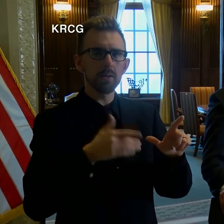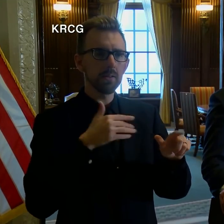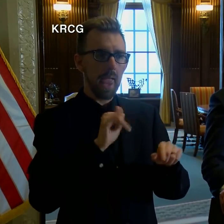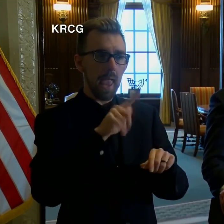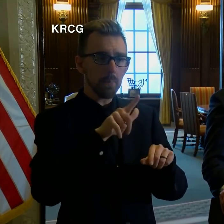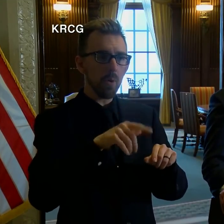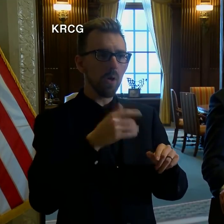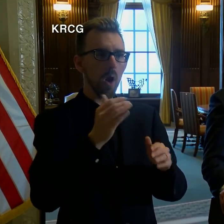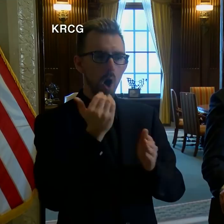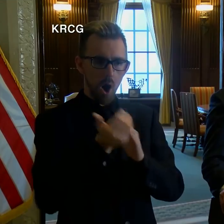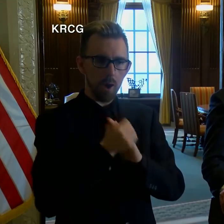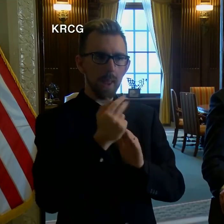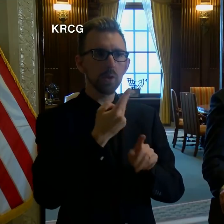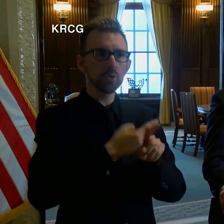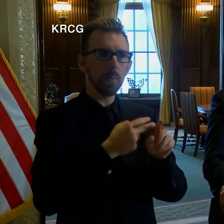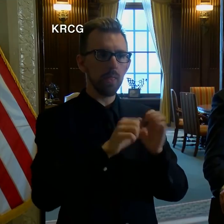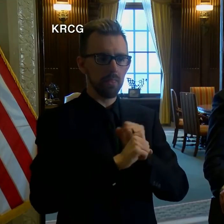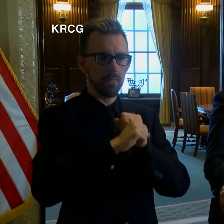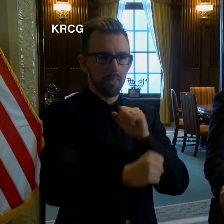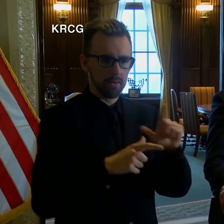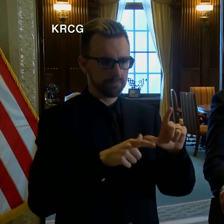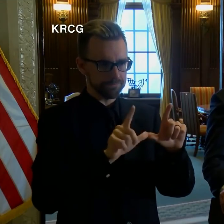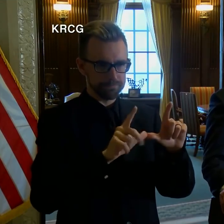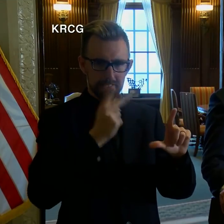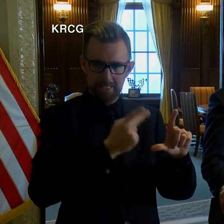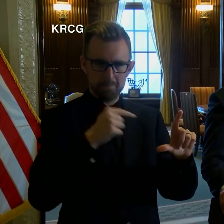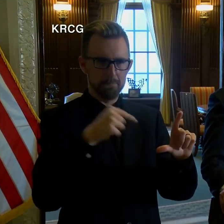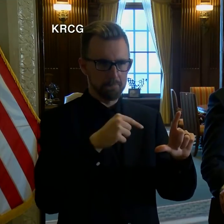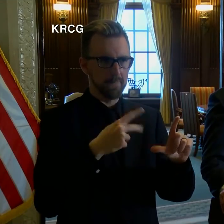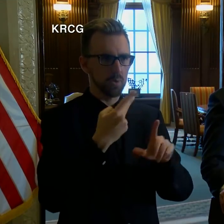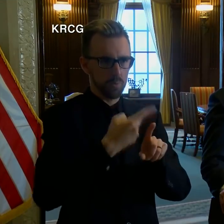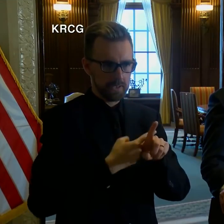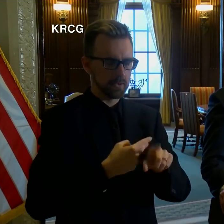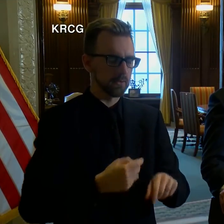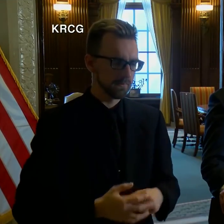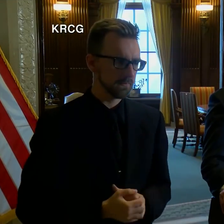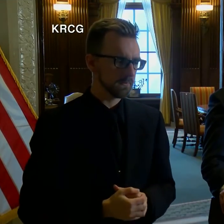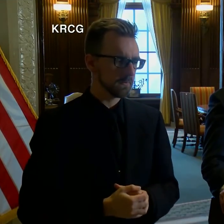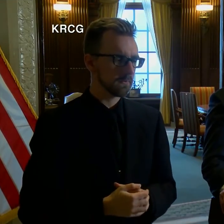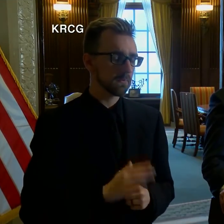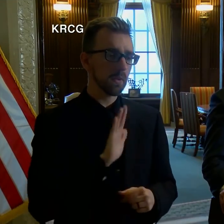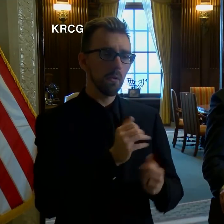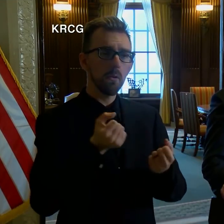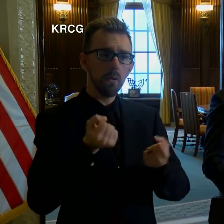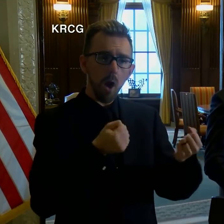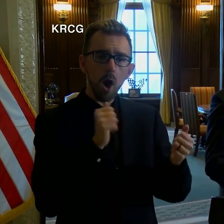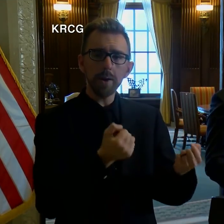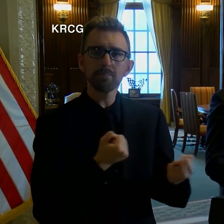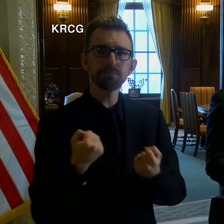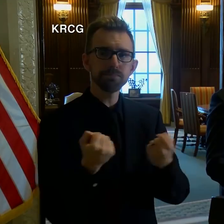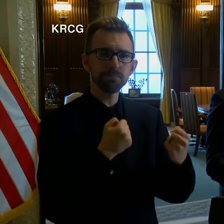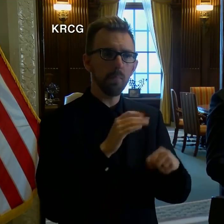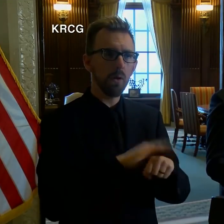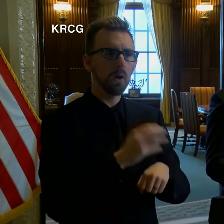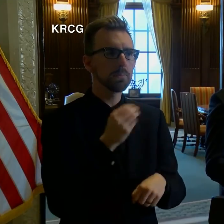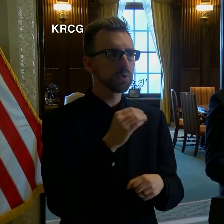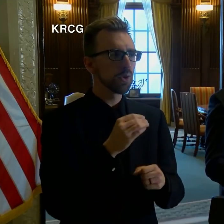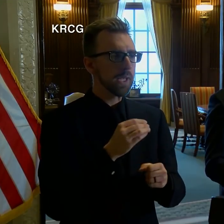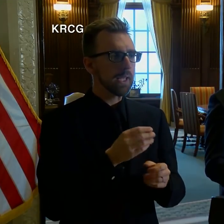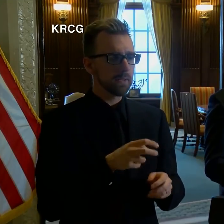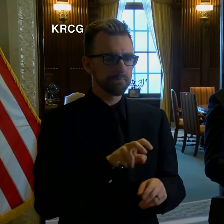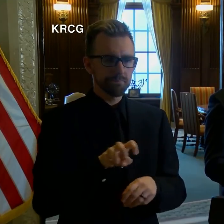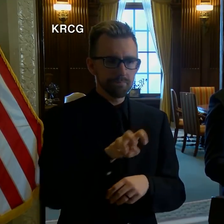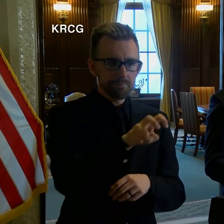automatic two-month extension. Owners will be able to continue operating their vehicles on Missouri roadways without